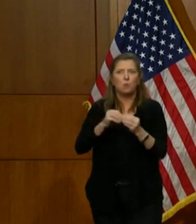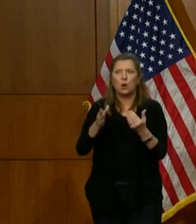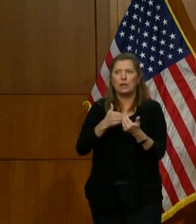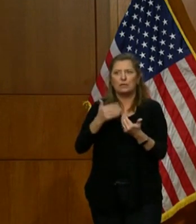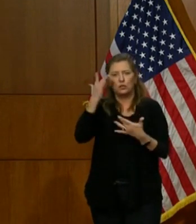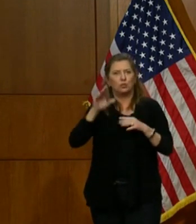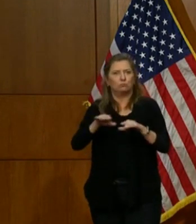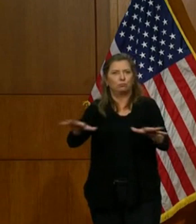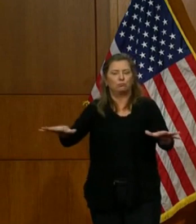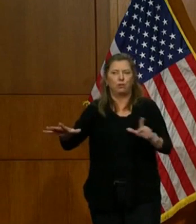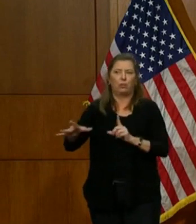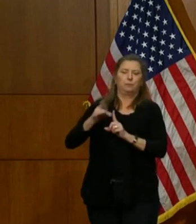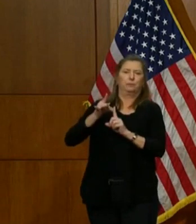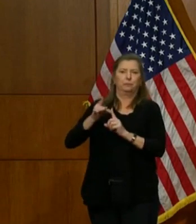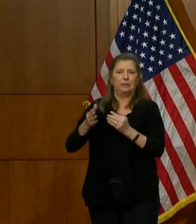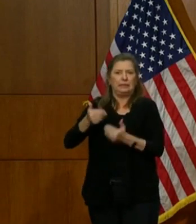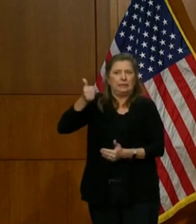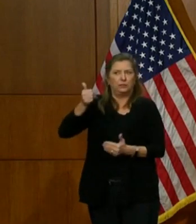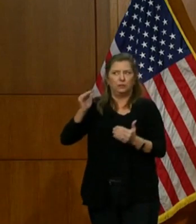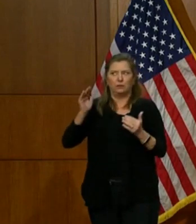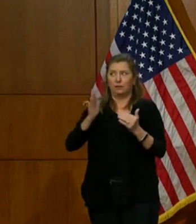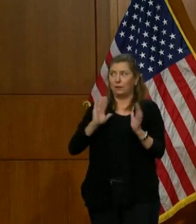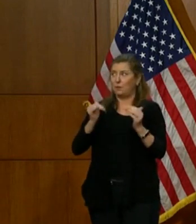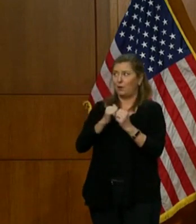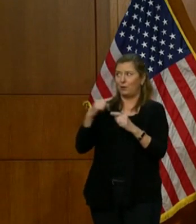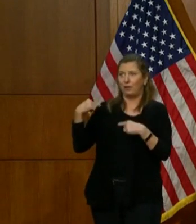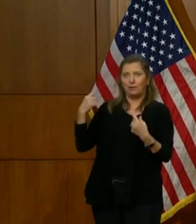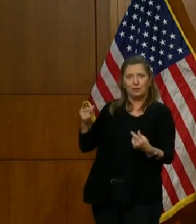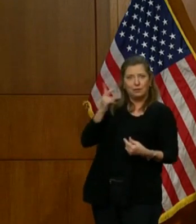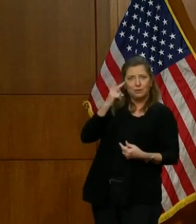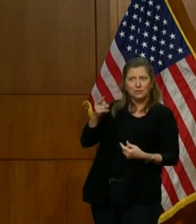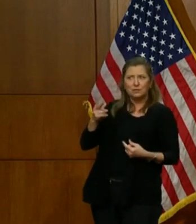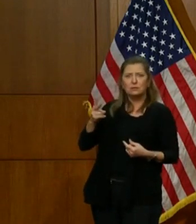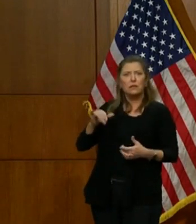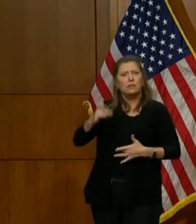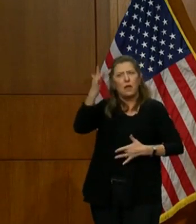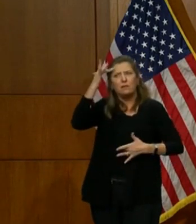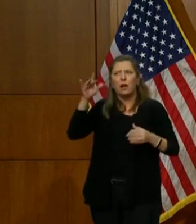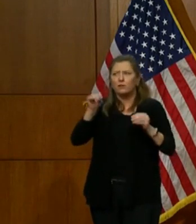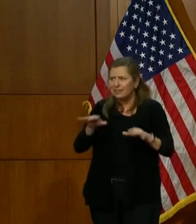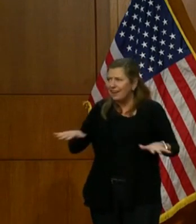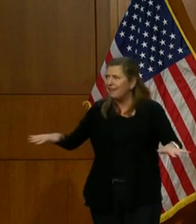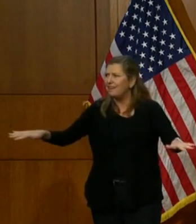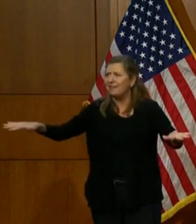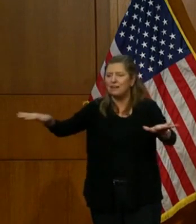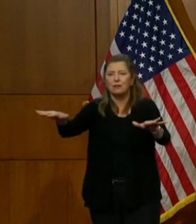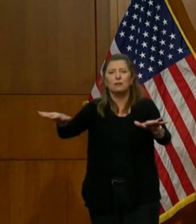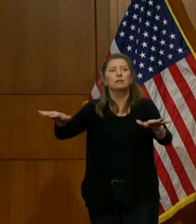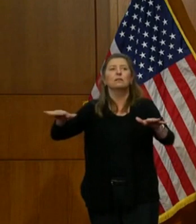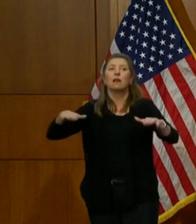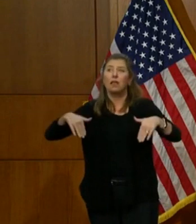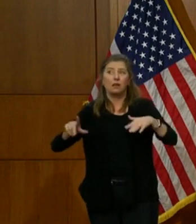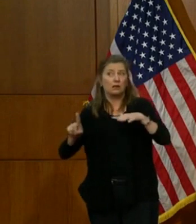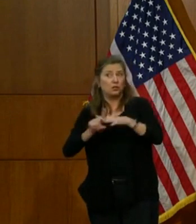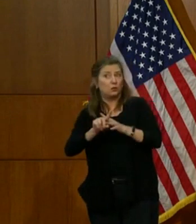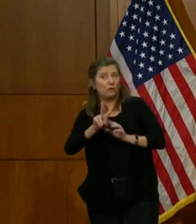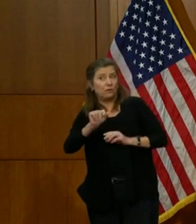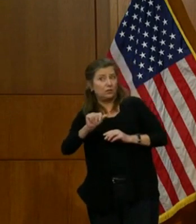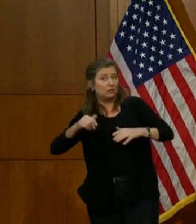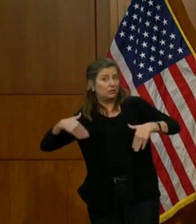than what we've seen so far. They're out in the world, and while we have not seen it yet in Virginia,